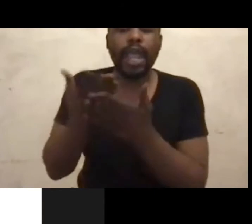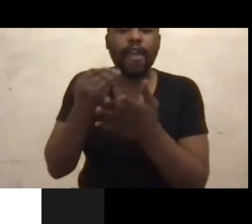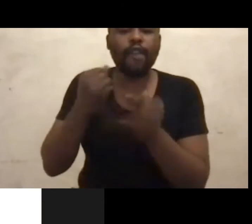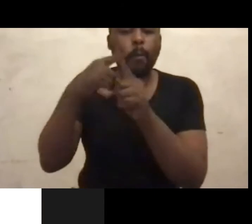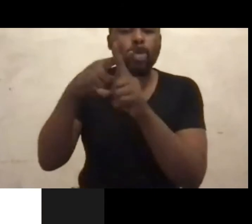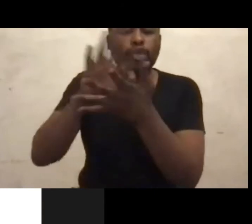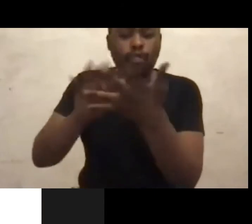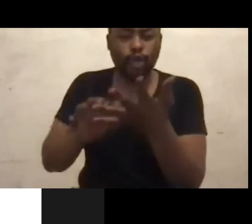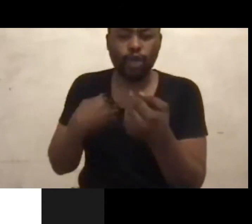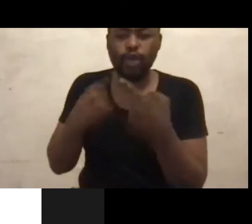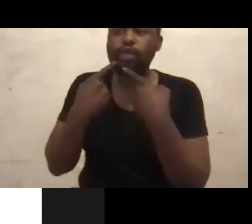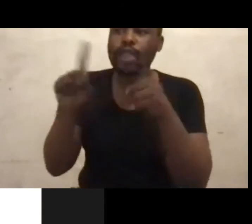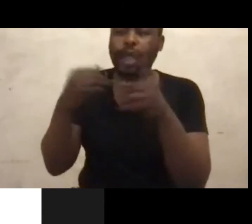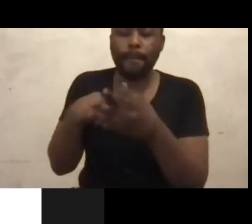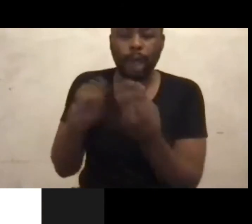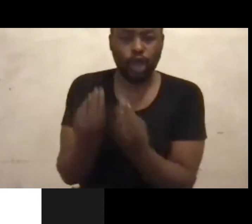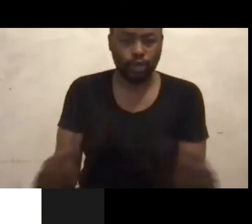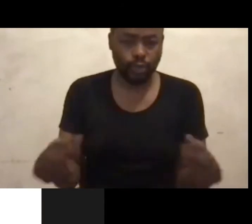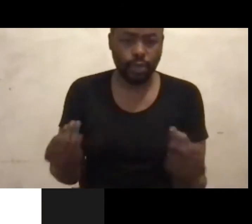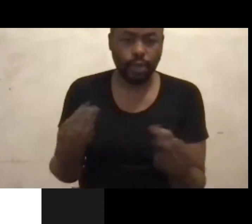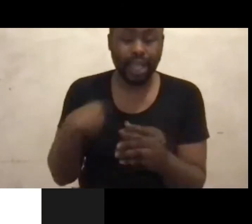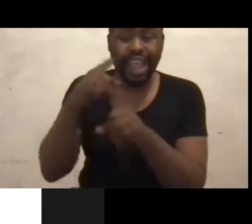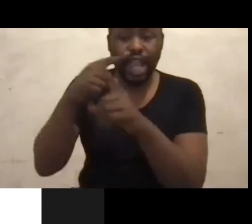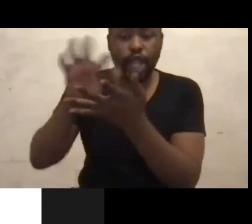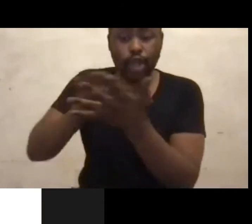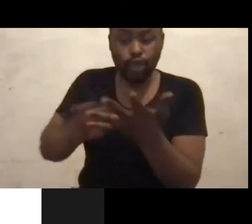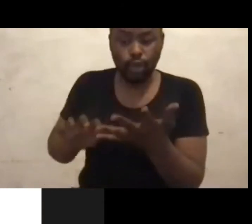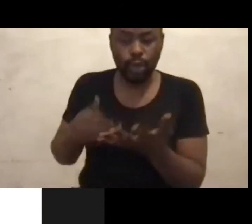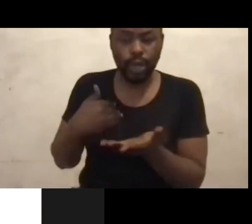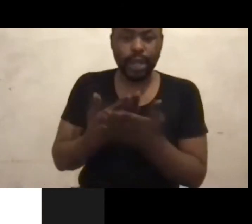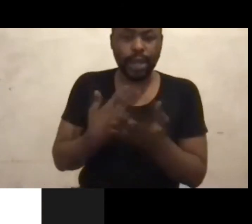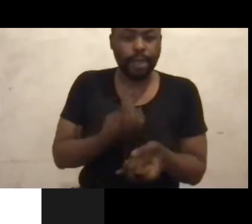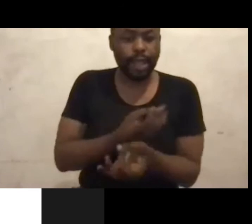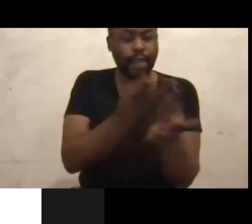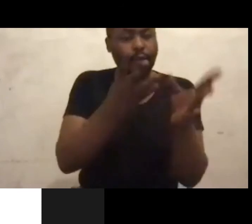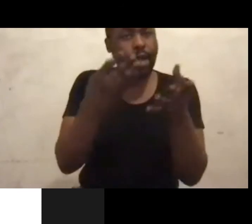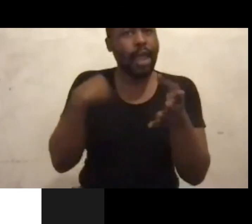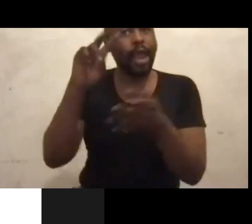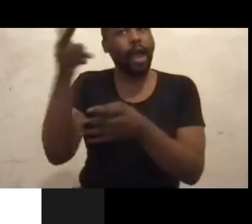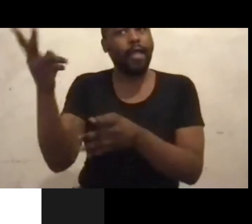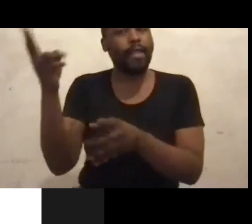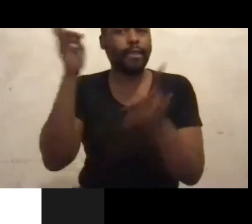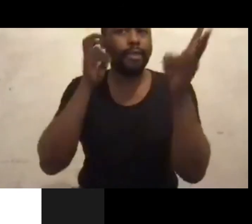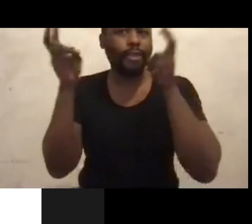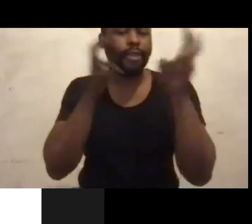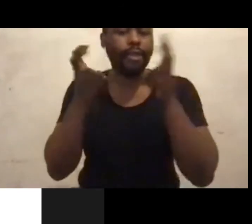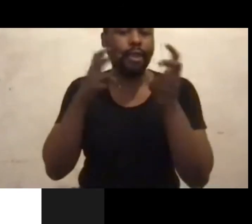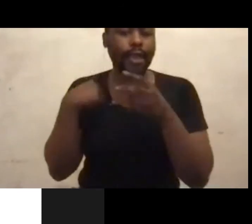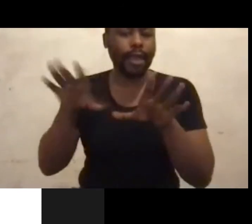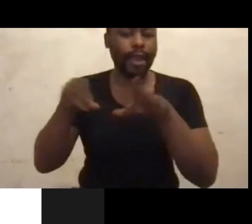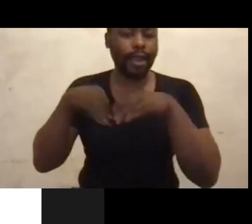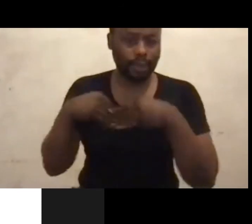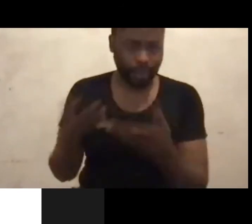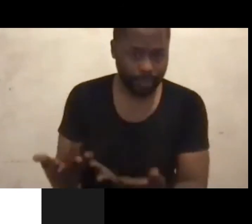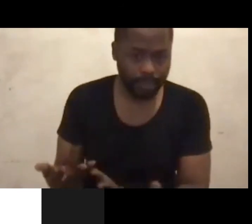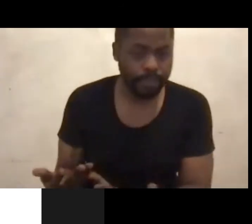But a positive story that is then embraced by others to a point of putting me where I am today, literally tells me that life has been a